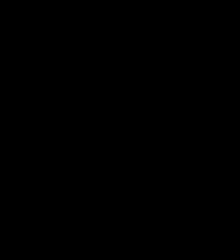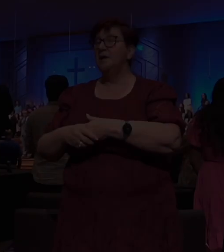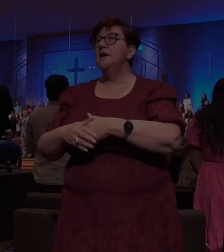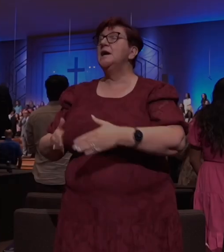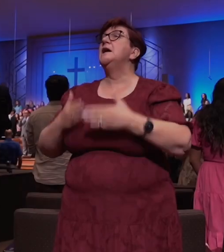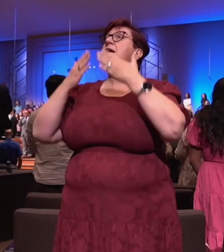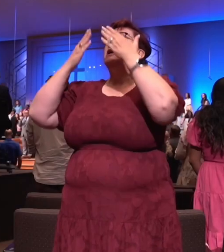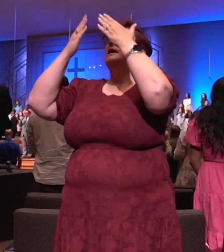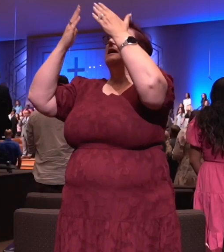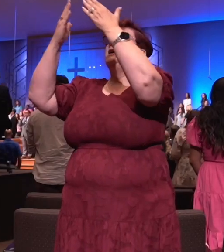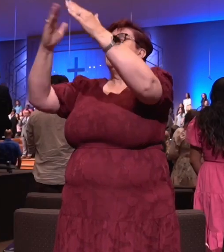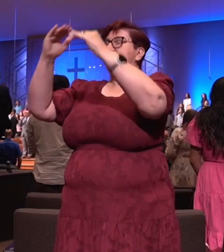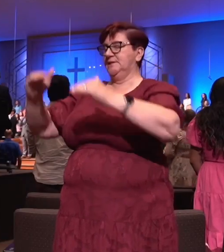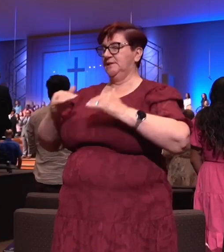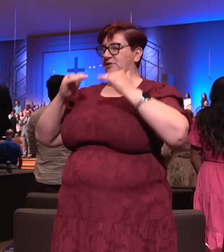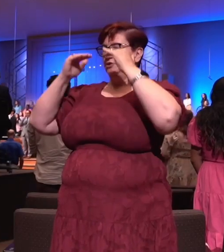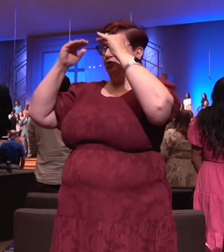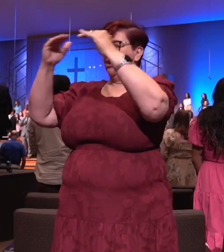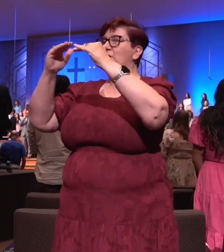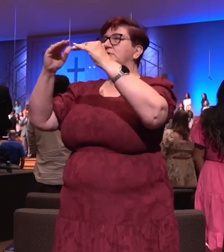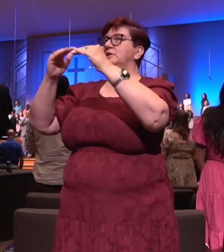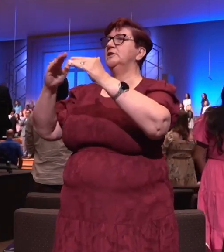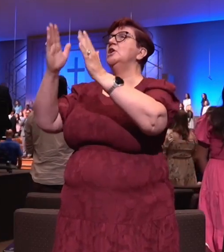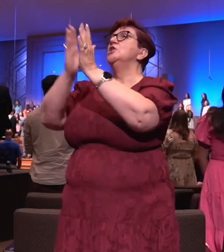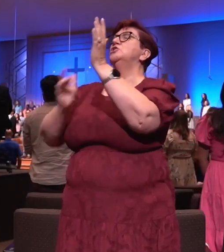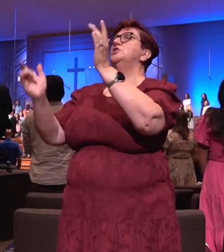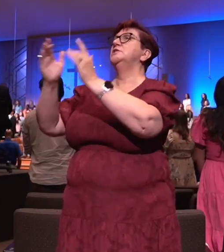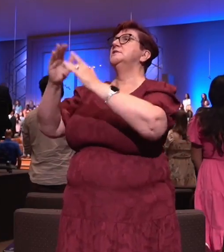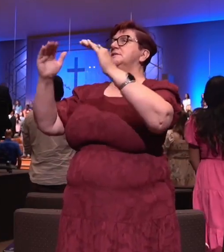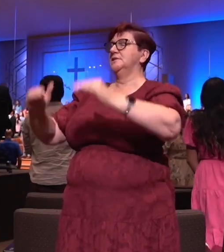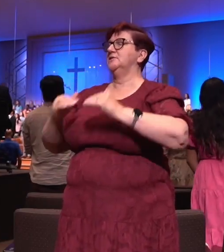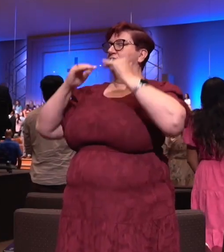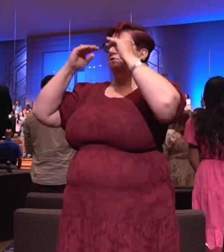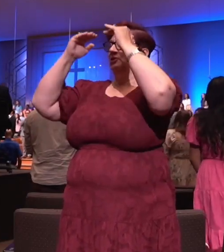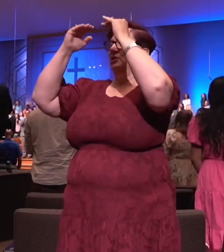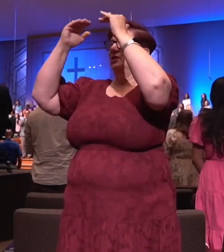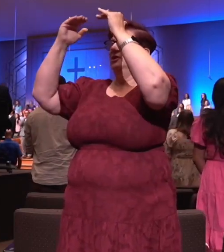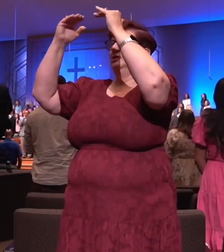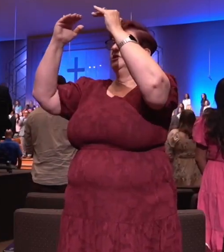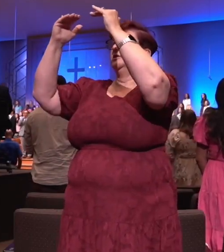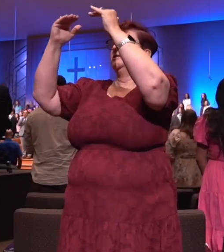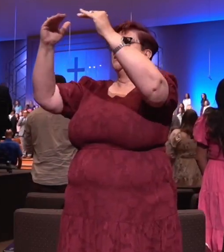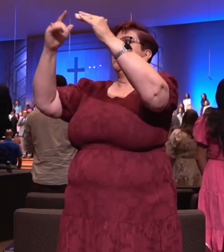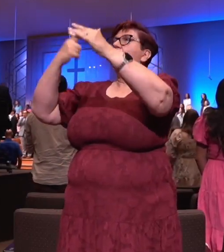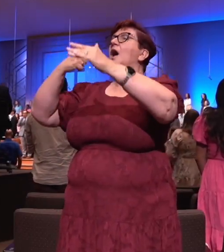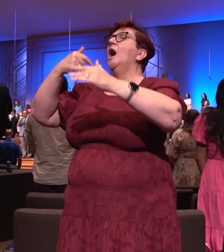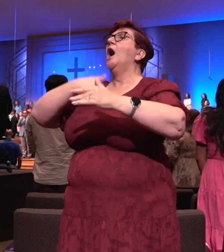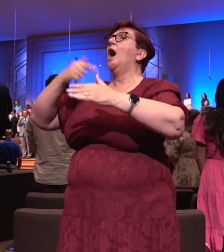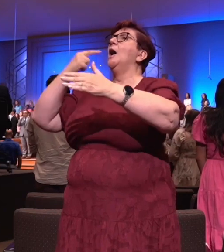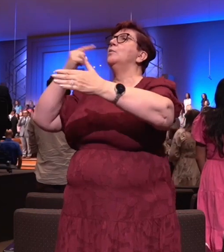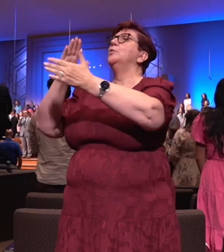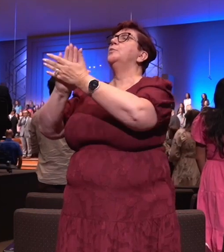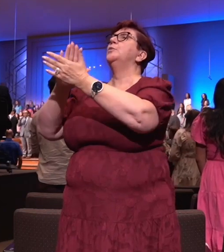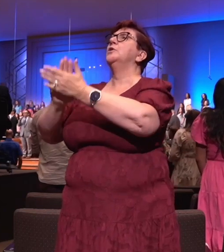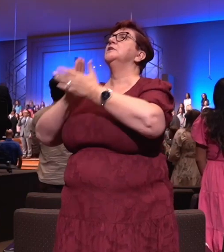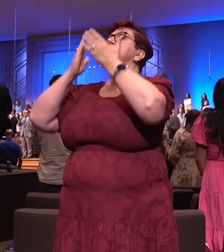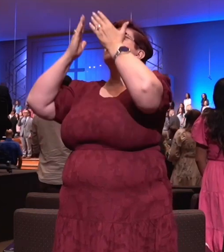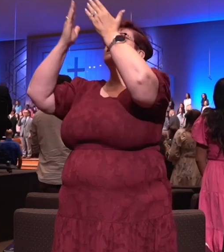He is exalted, He is exalted on high, I will praise Him,